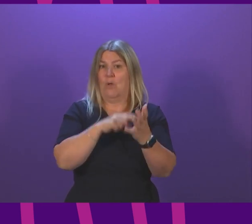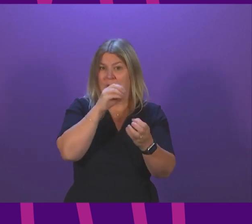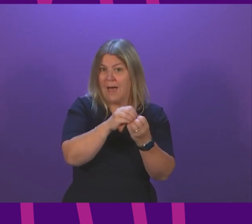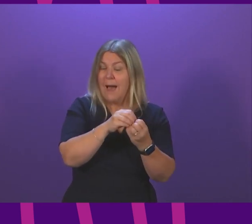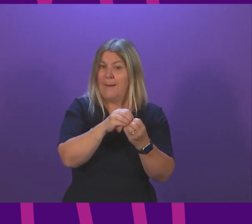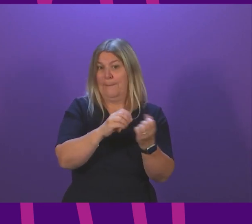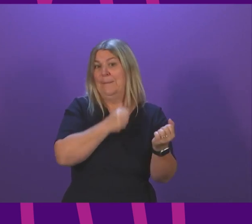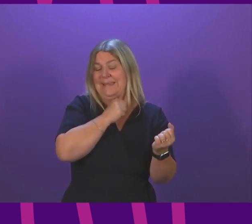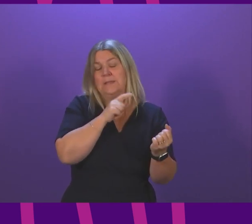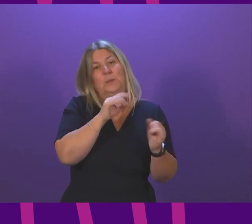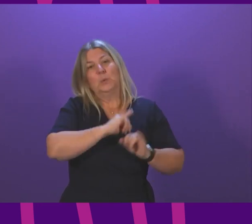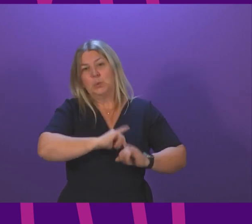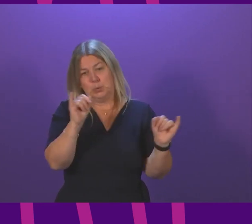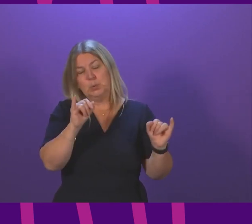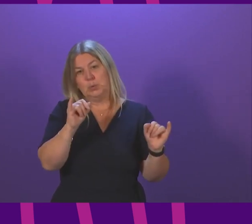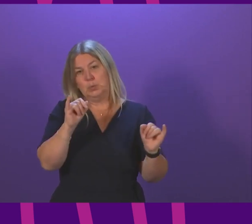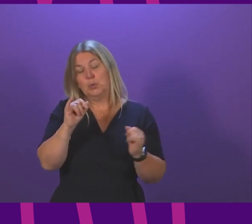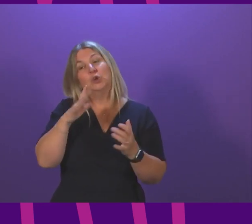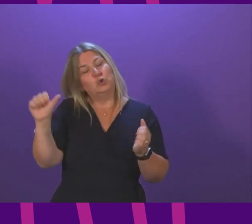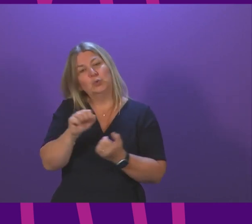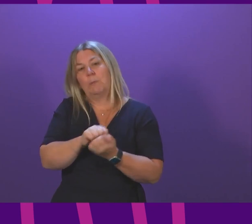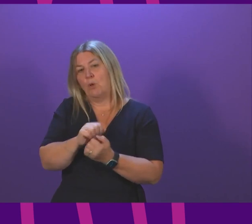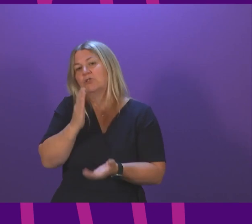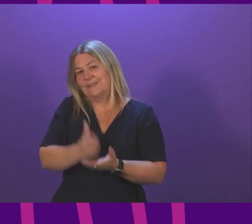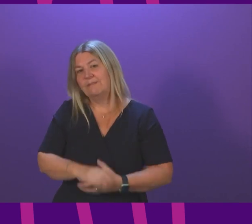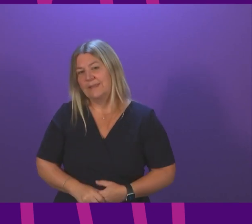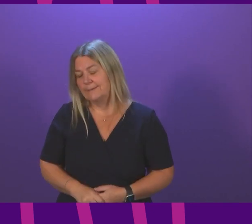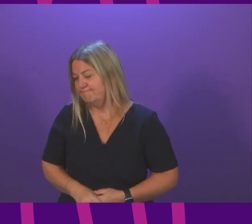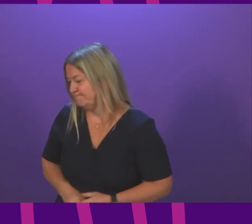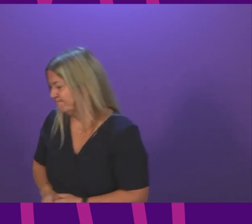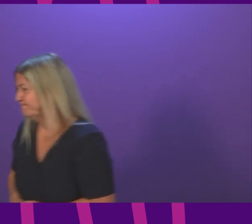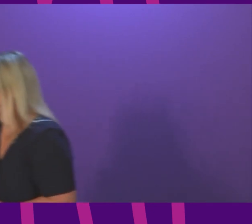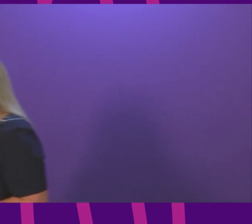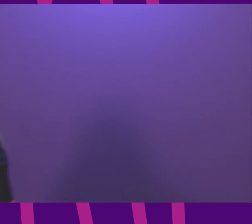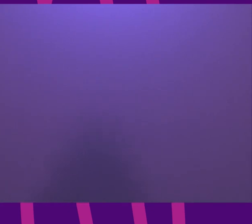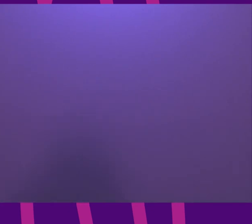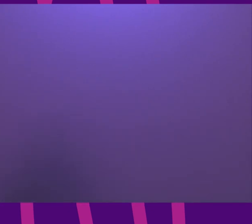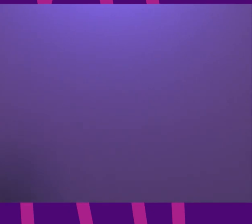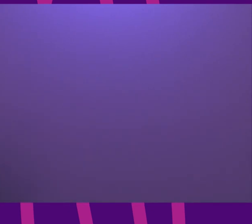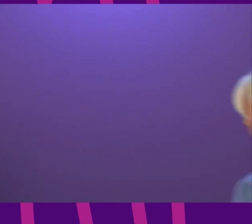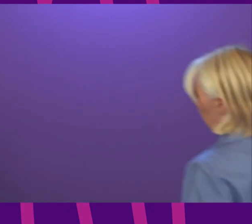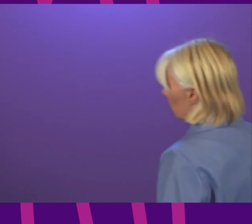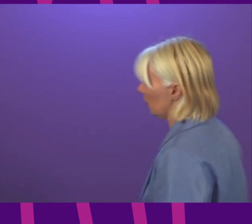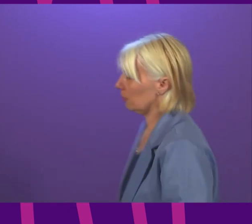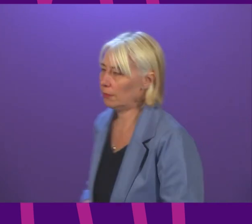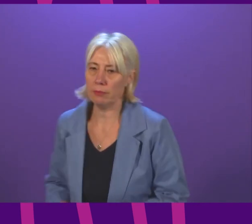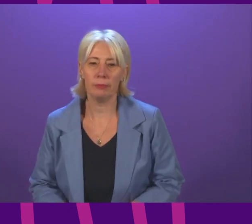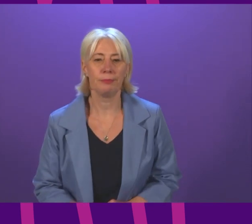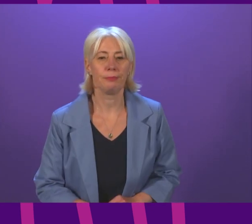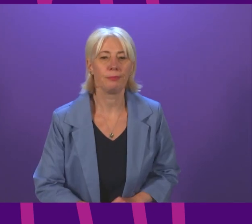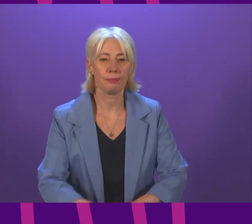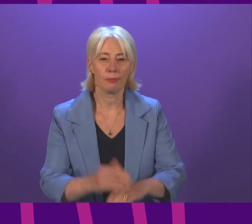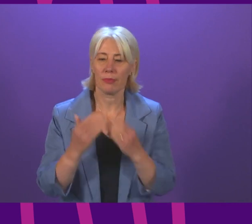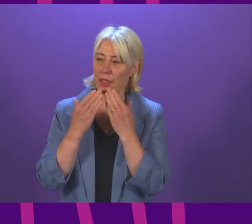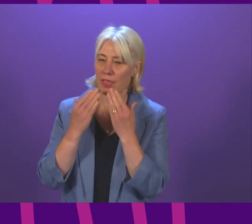UK government has done through Brexit would indeed be appropriate Daniel Johnson Thank you presiding officer